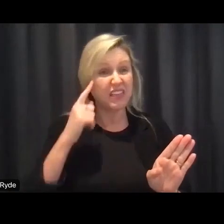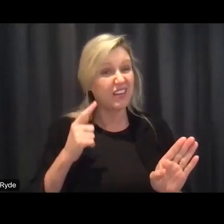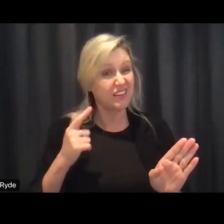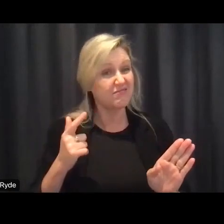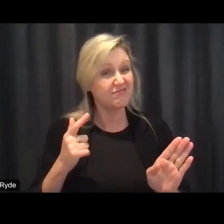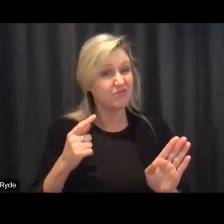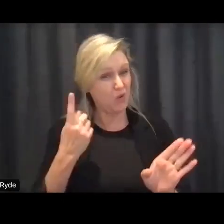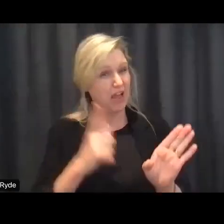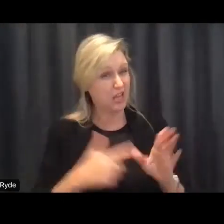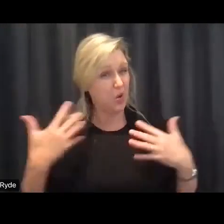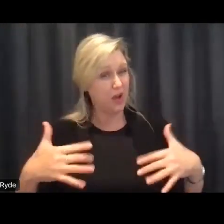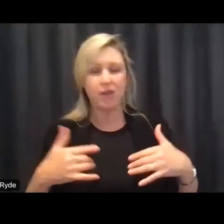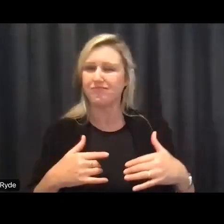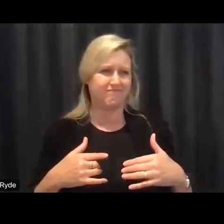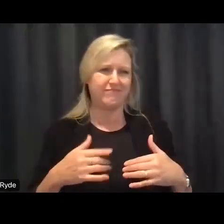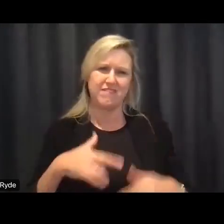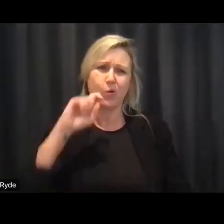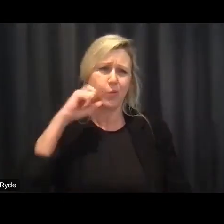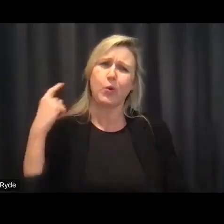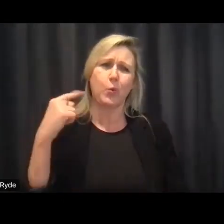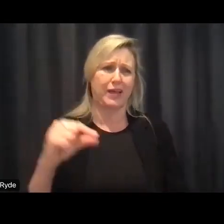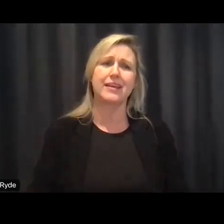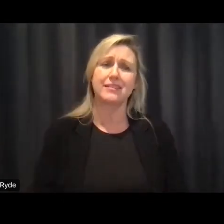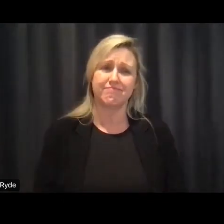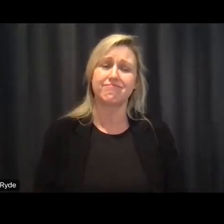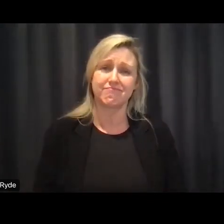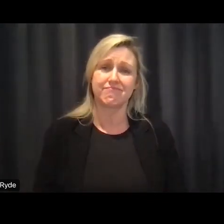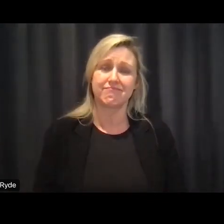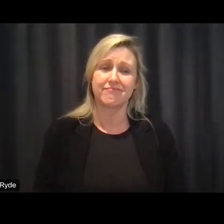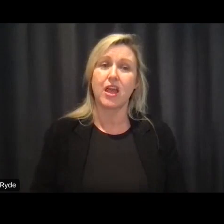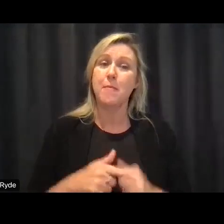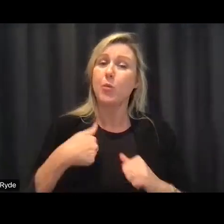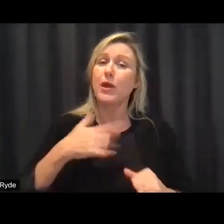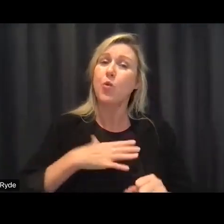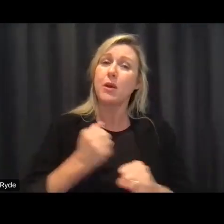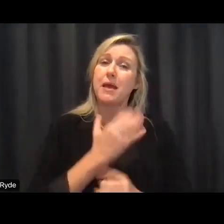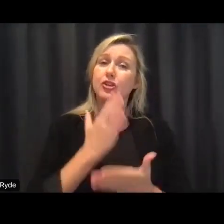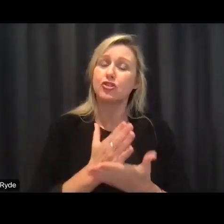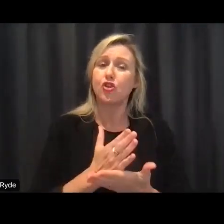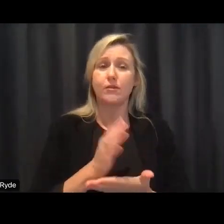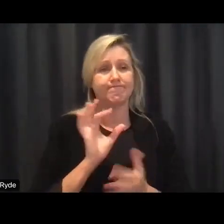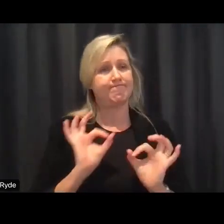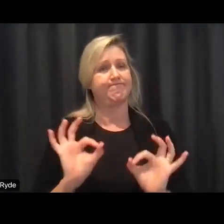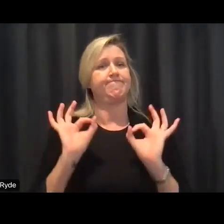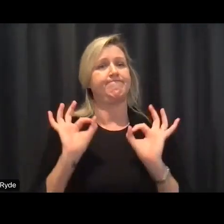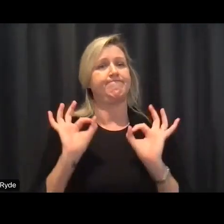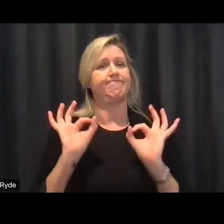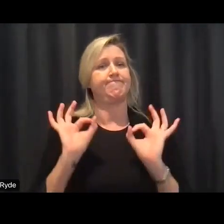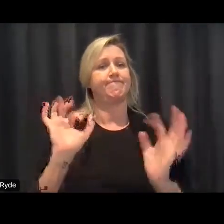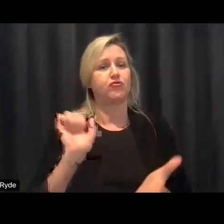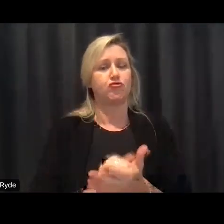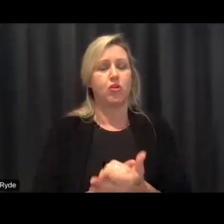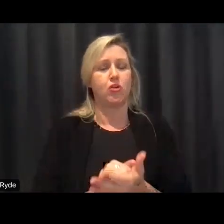and and for me what what i mean when i say get it right is we put people with disability